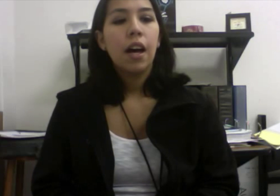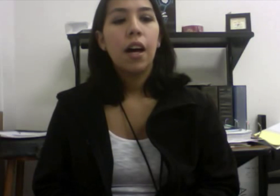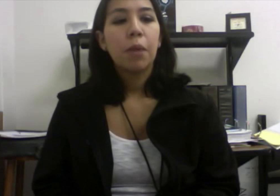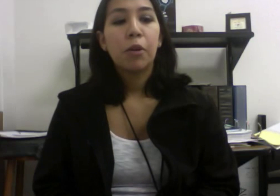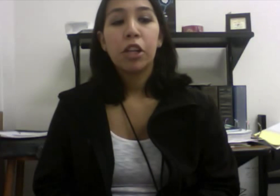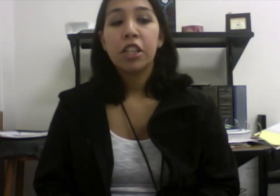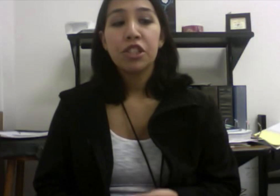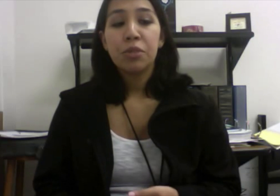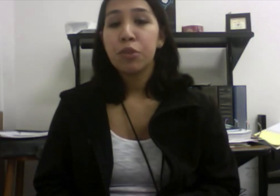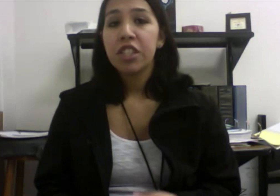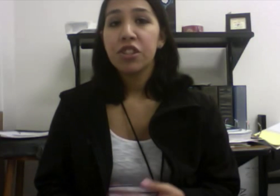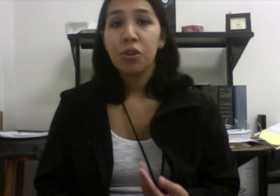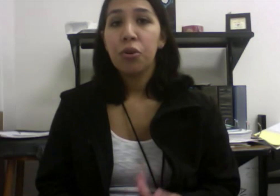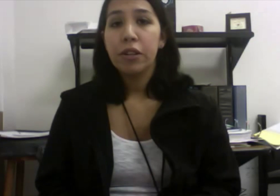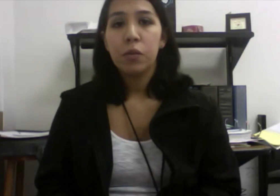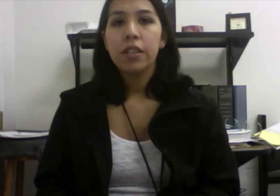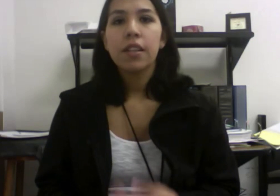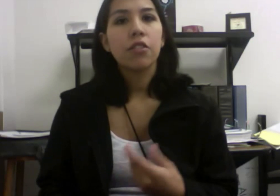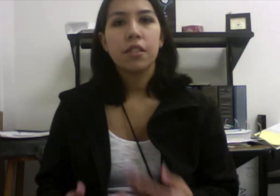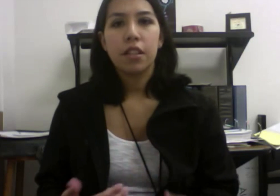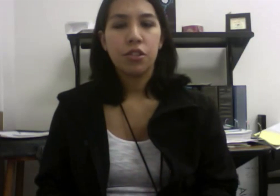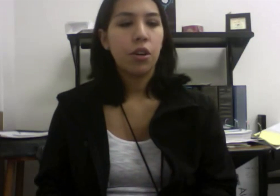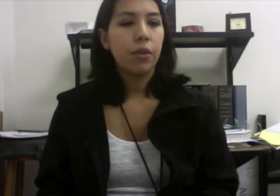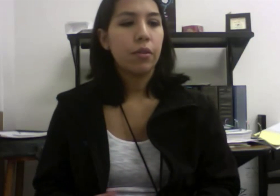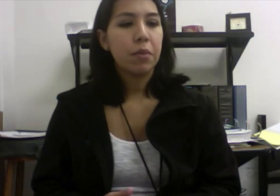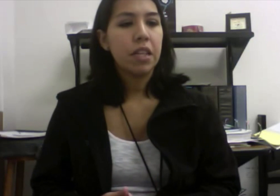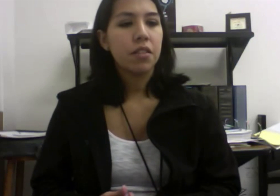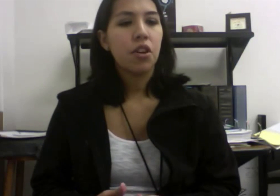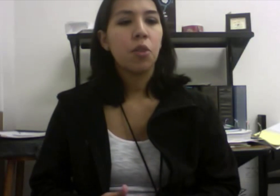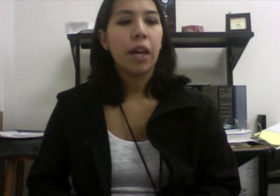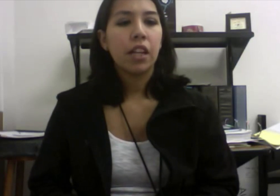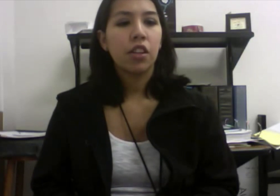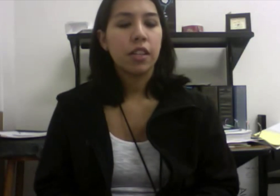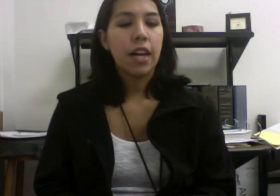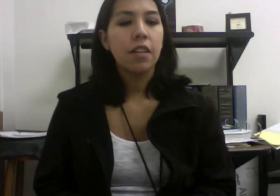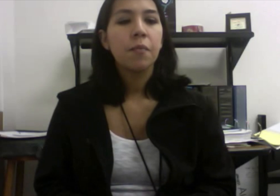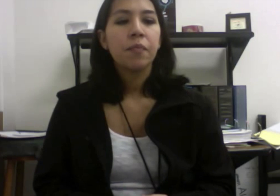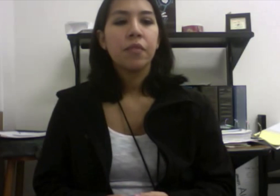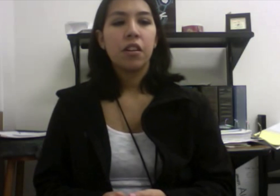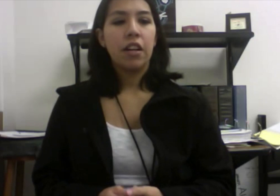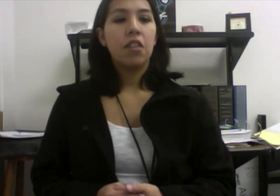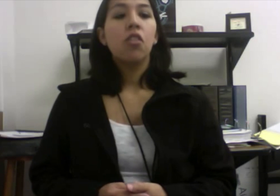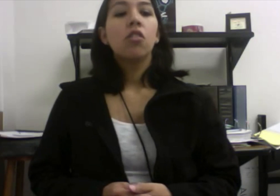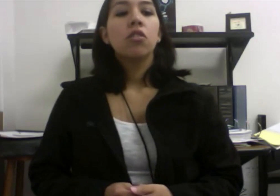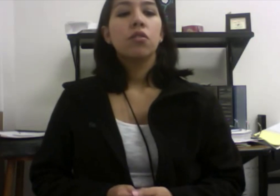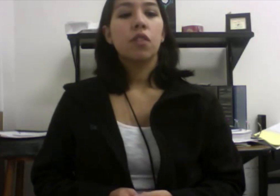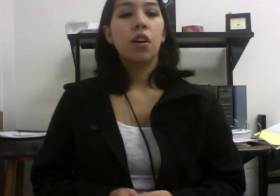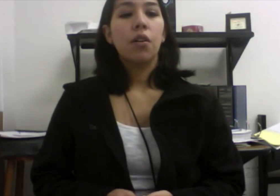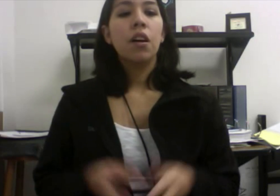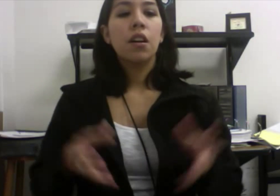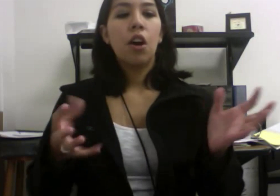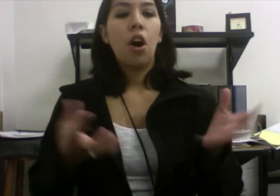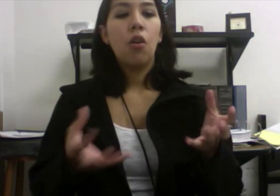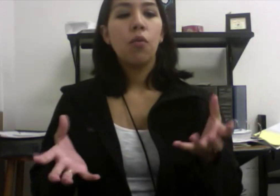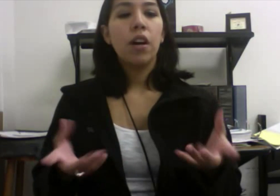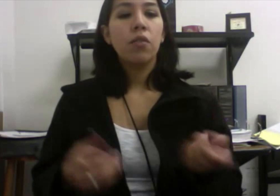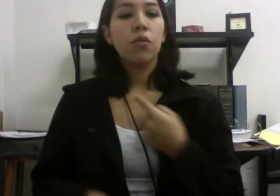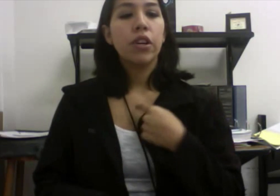I'm only going to do the bridge and the chorus once, I'll just let you know when it repeats so you can go back and look at that. Alright, so what would